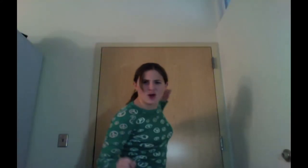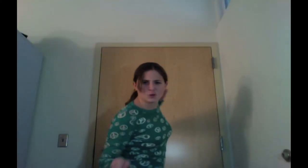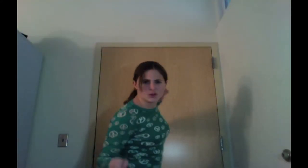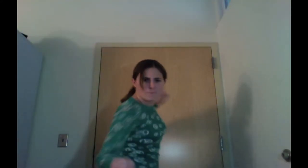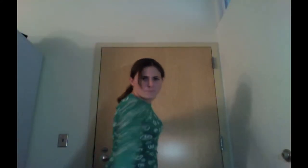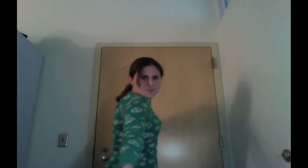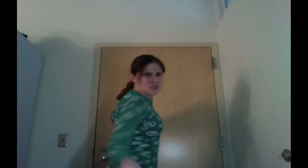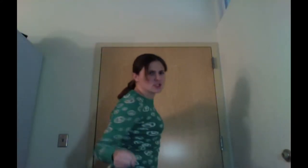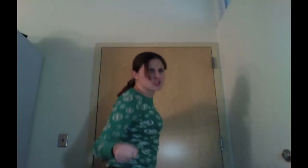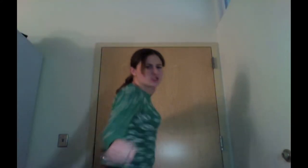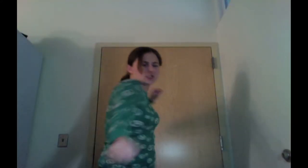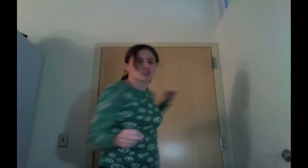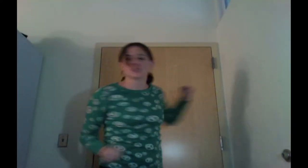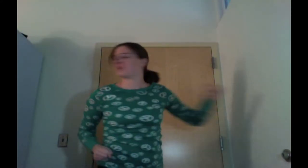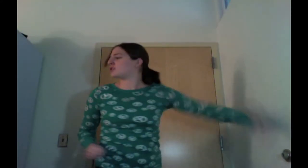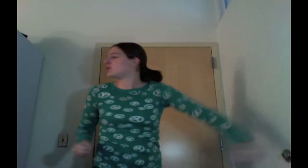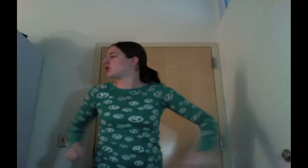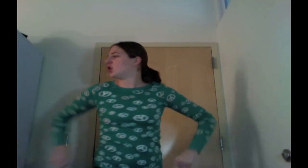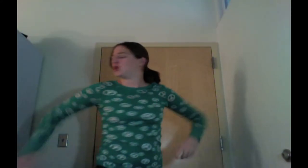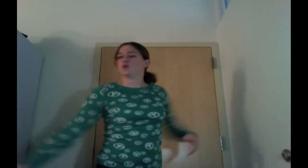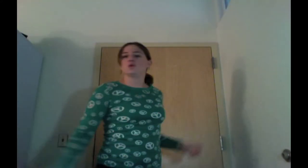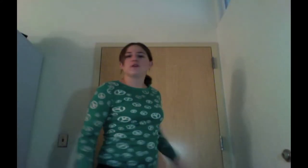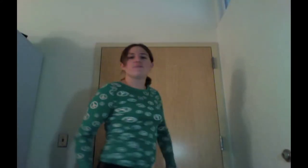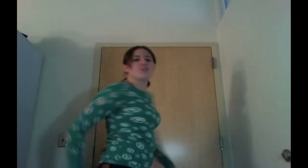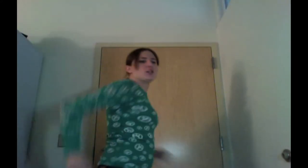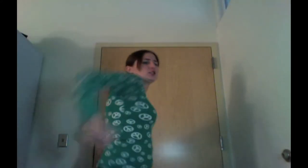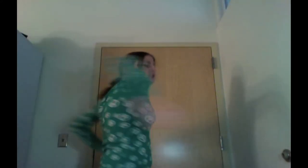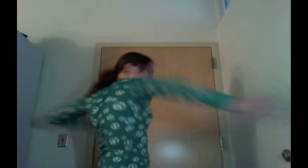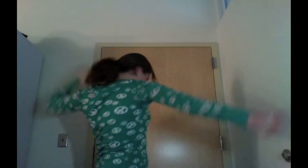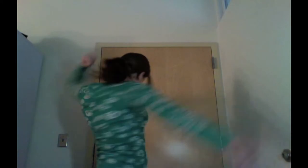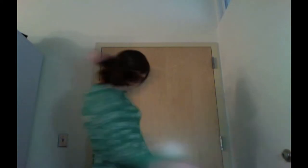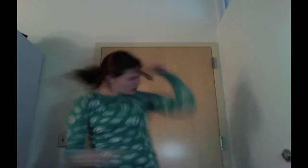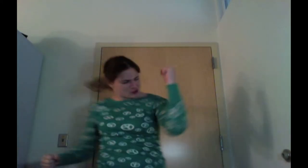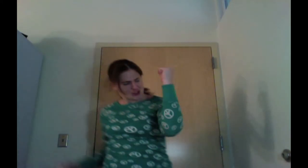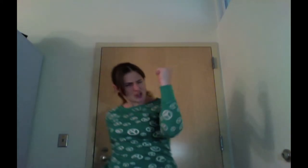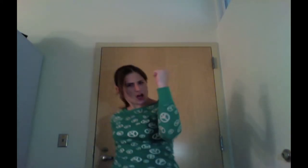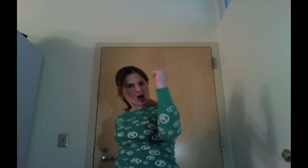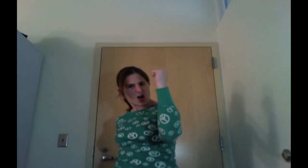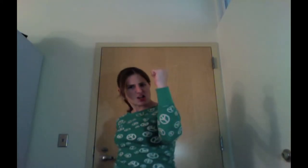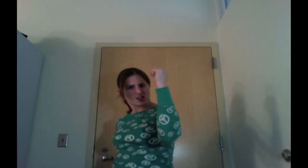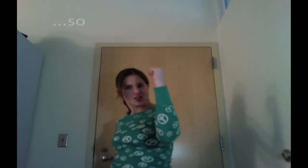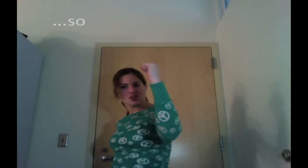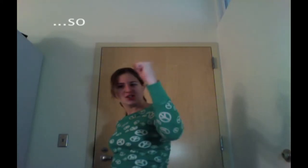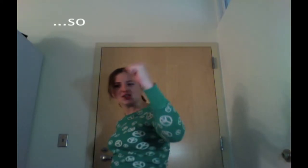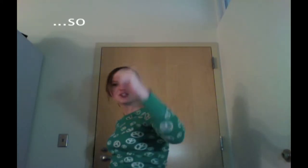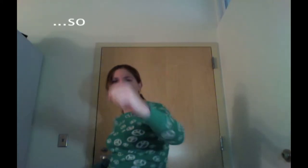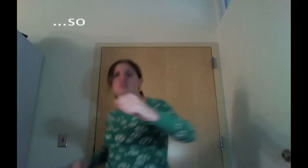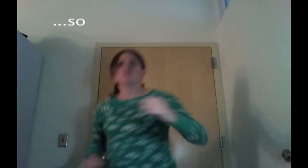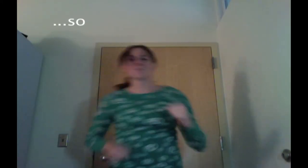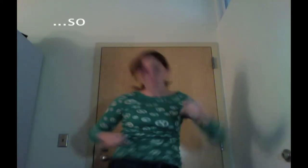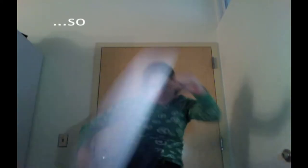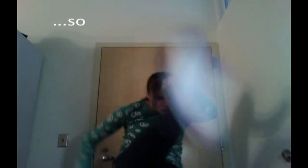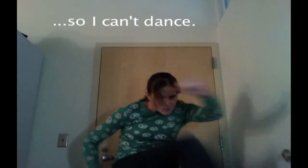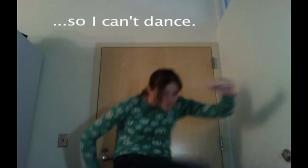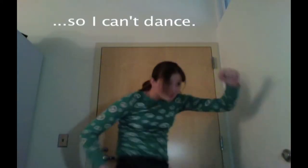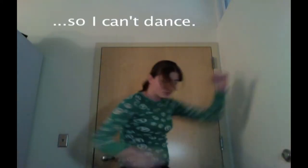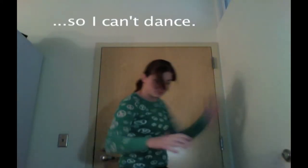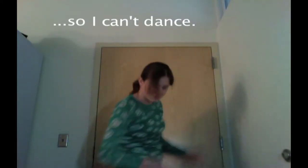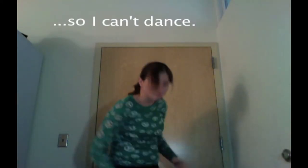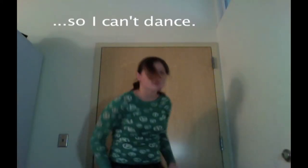to business to defeat the Huns. Did they